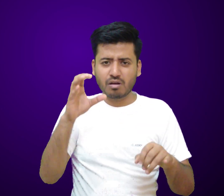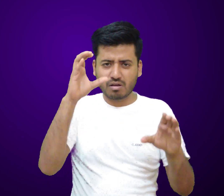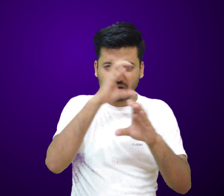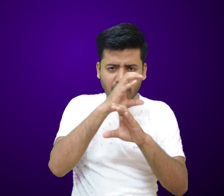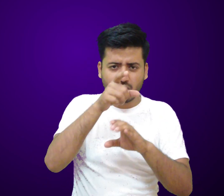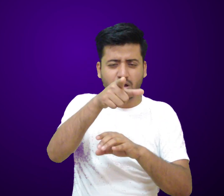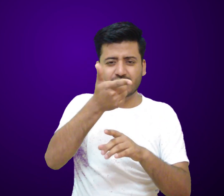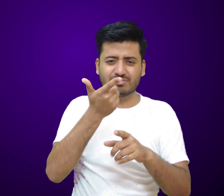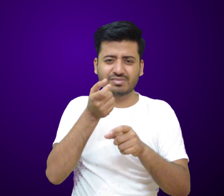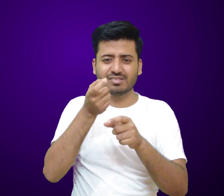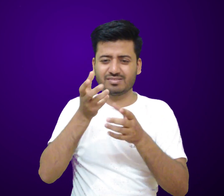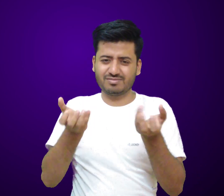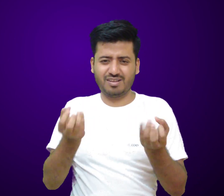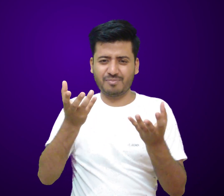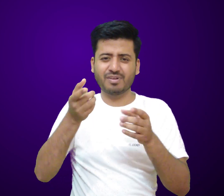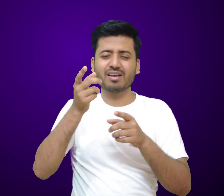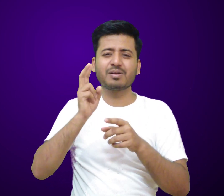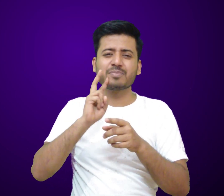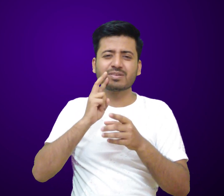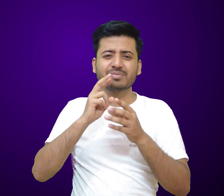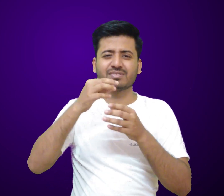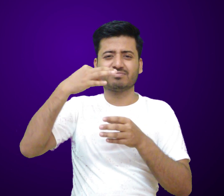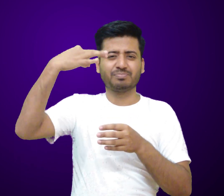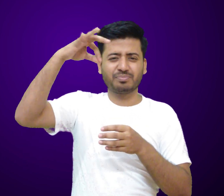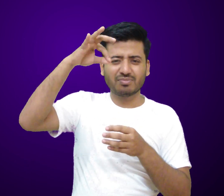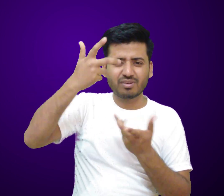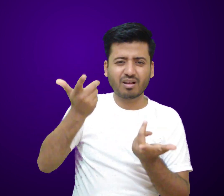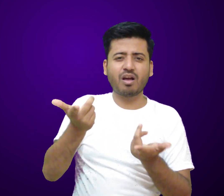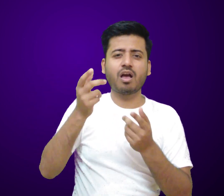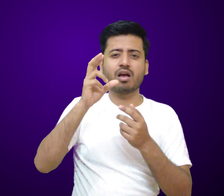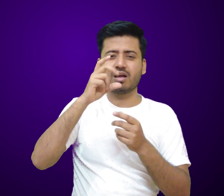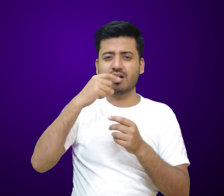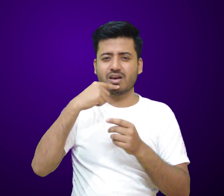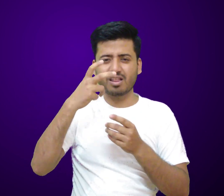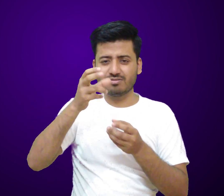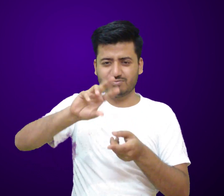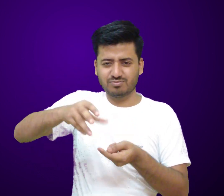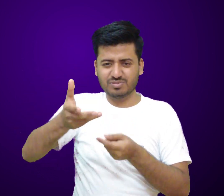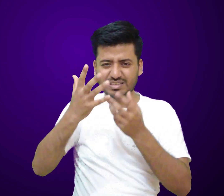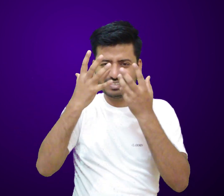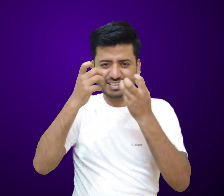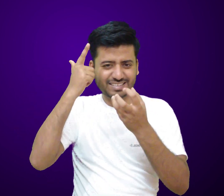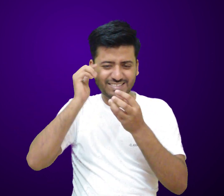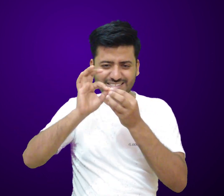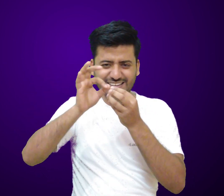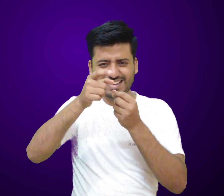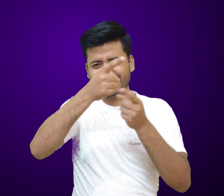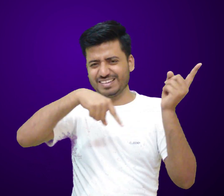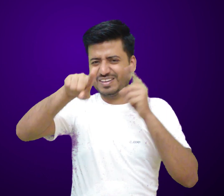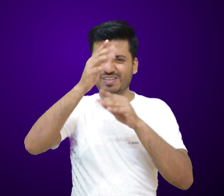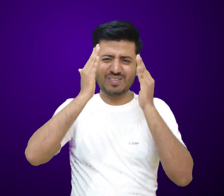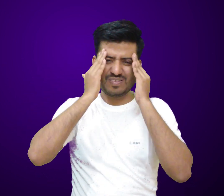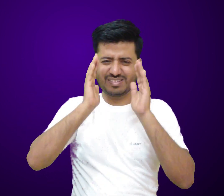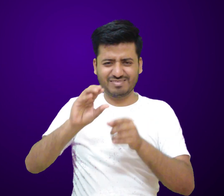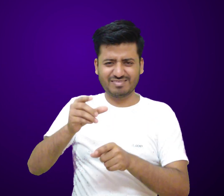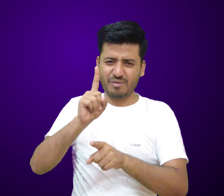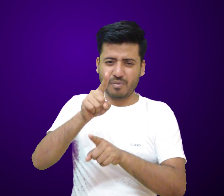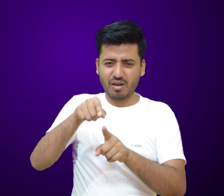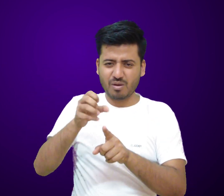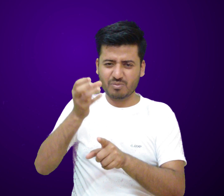hydropartments, PAHs, which are known personagens. Read more to find out more about this study. And what's the right way to cook